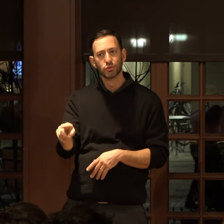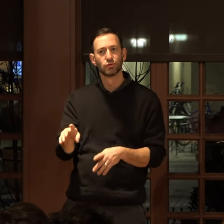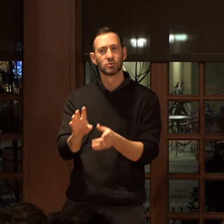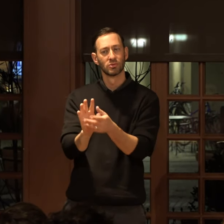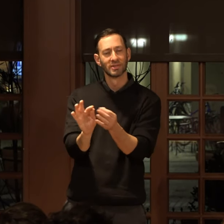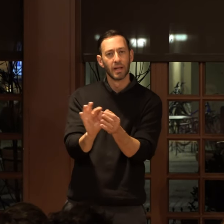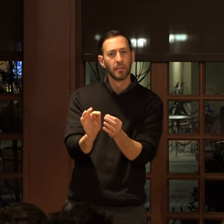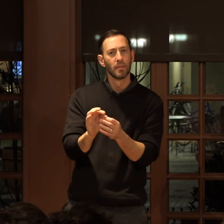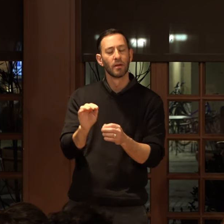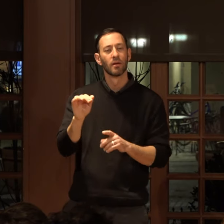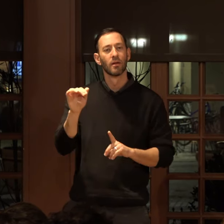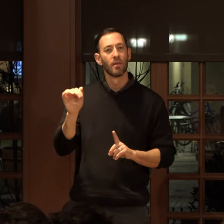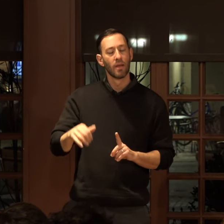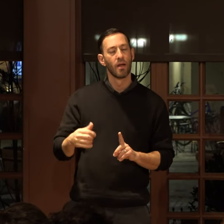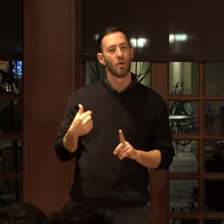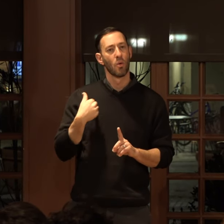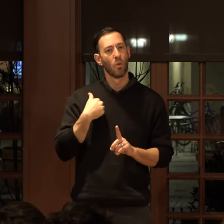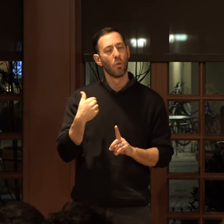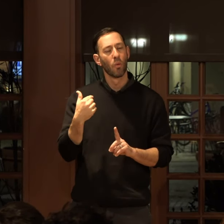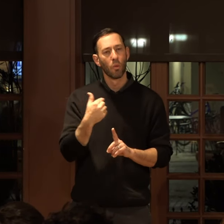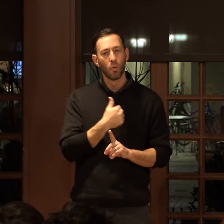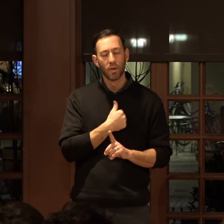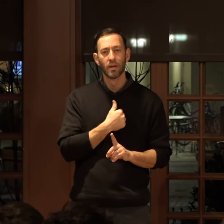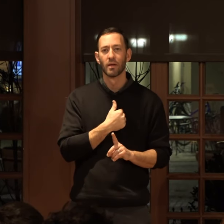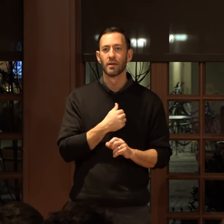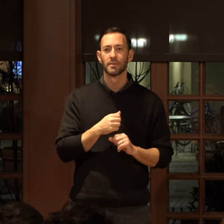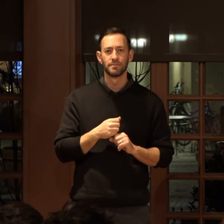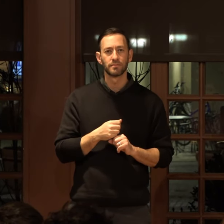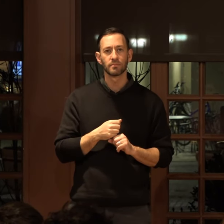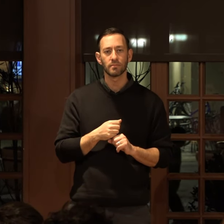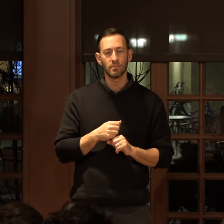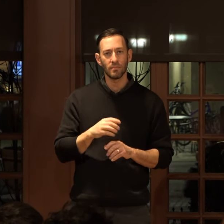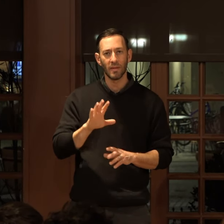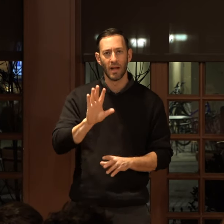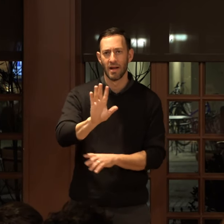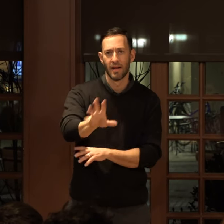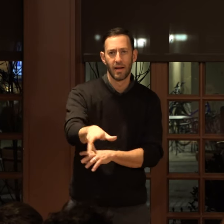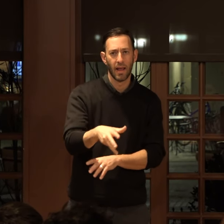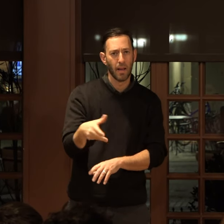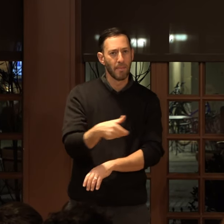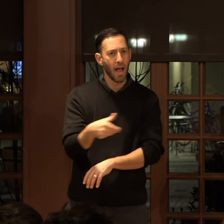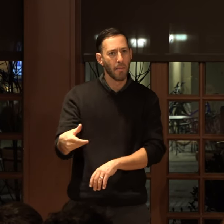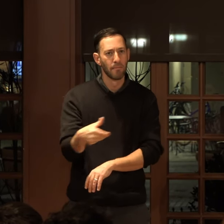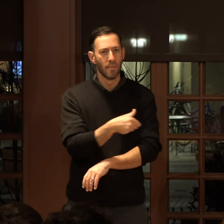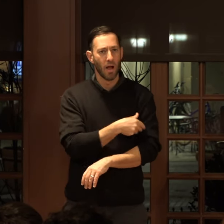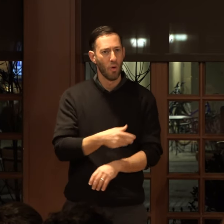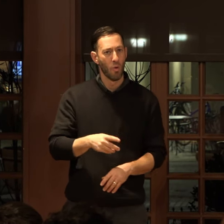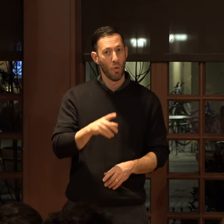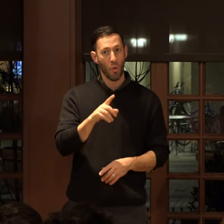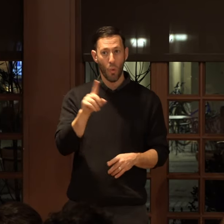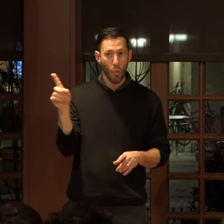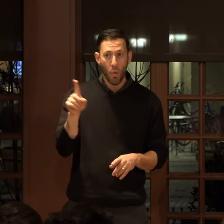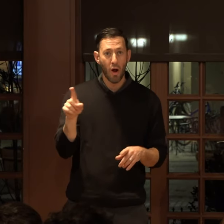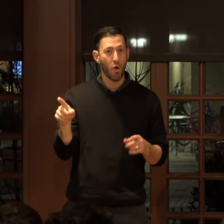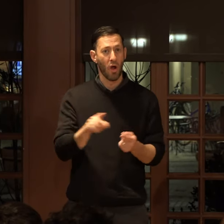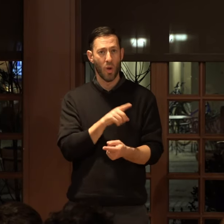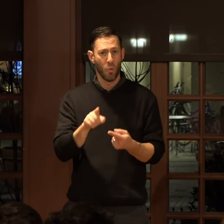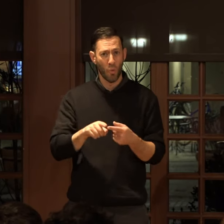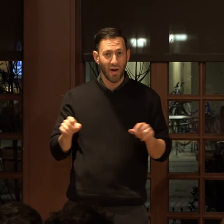which is that we get to take back power wherever and whenever we came.